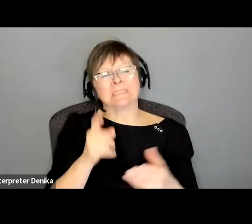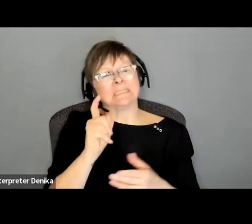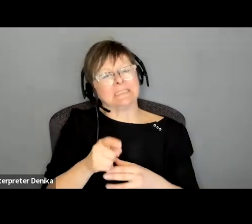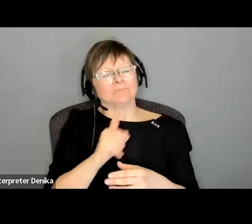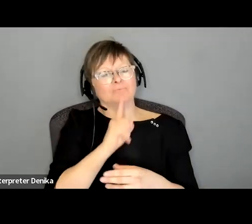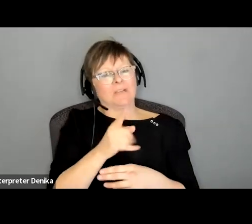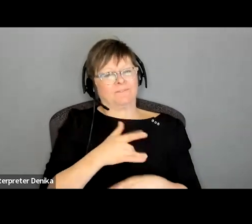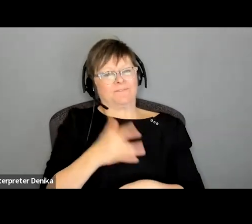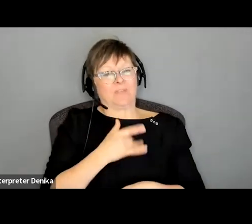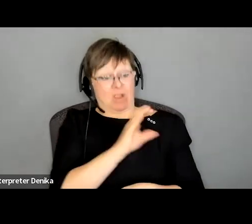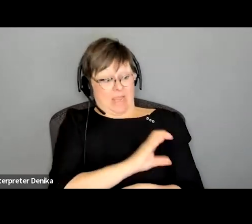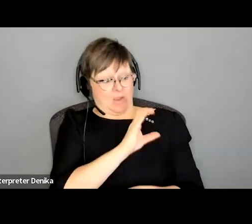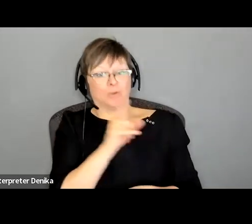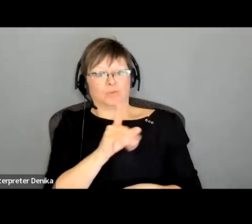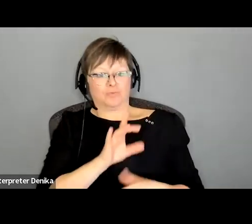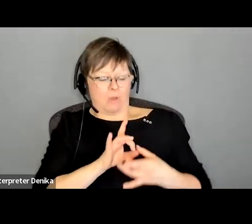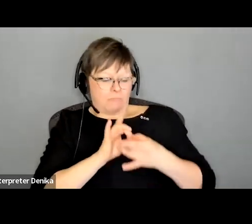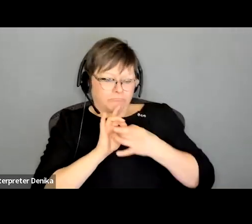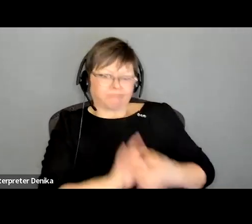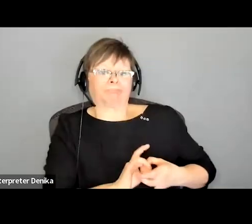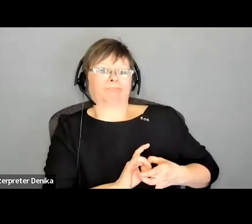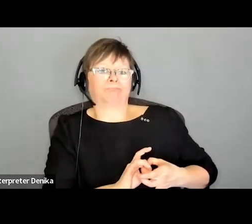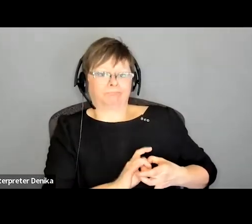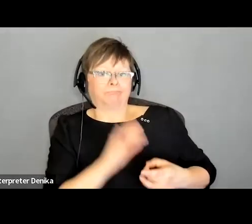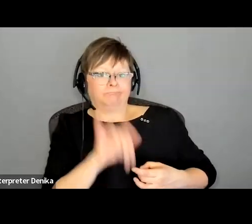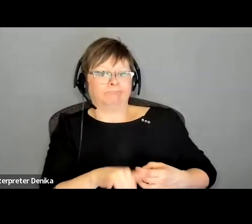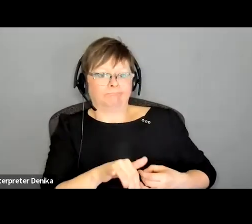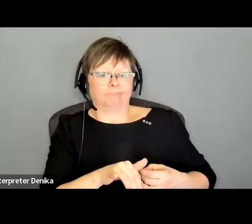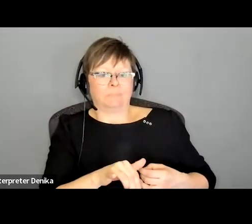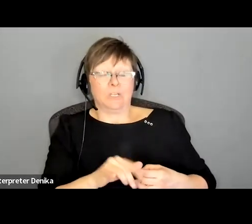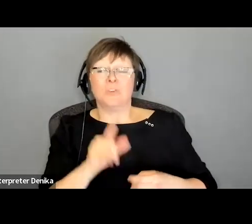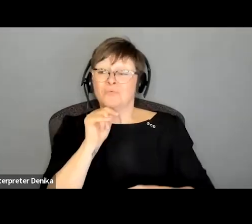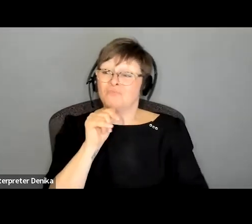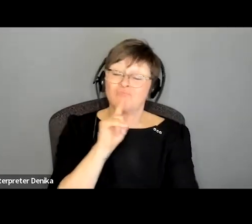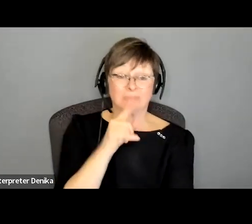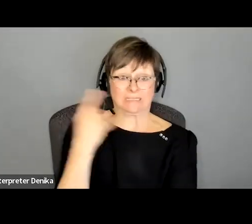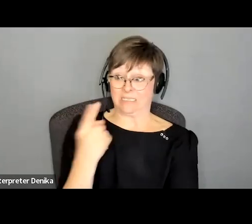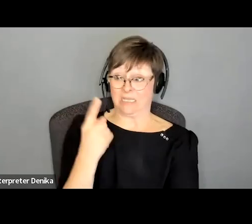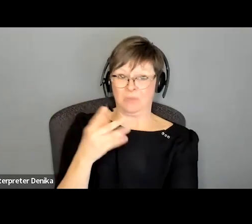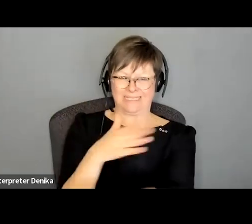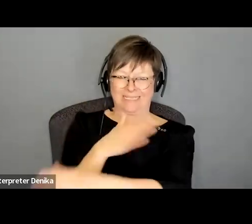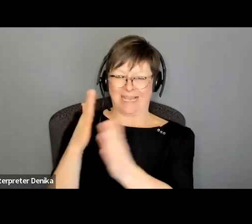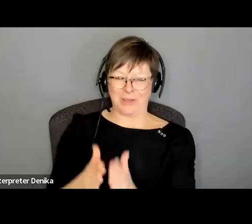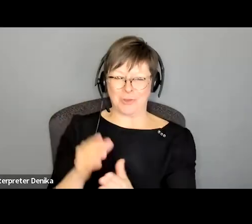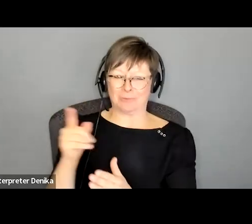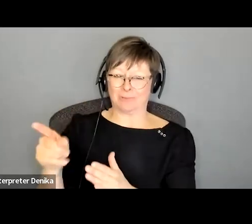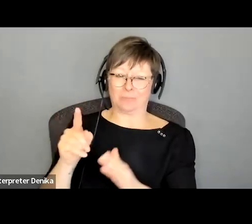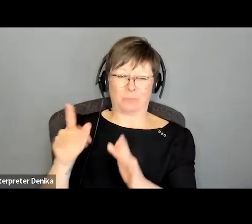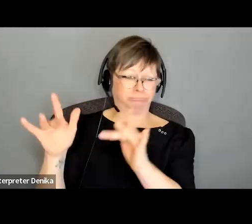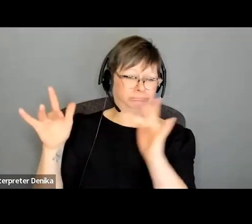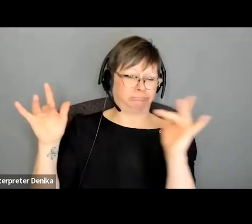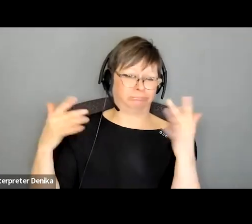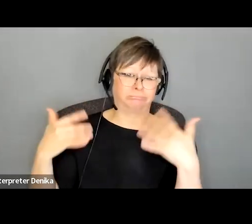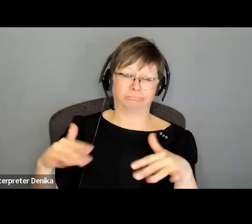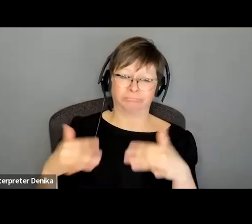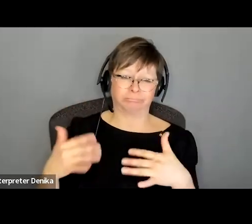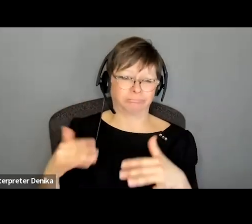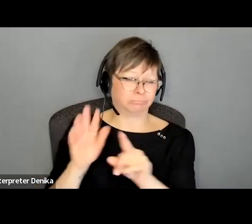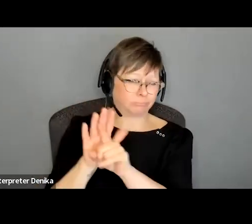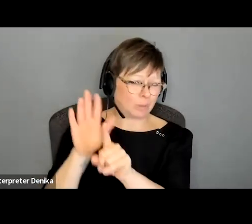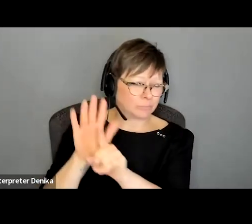very extremely well-known uh singer who has been a star in many shows all around the world who they wanted for